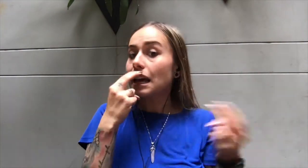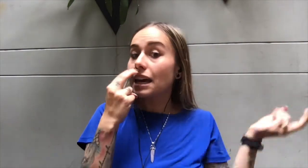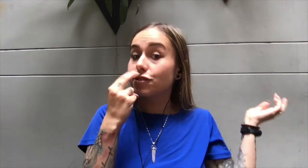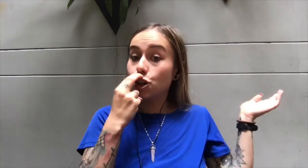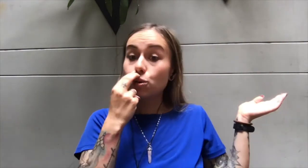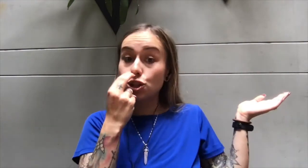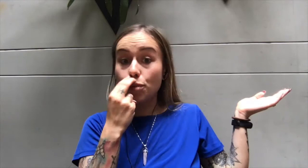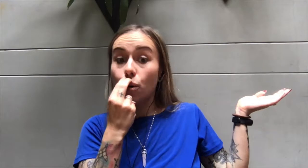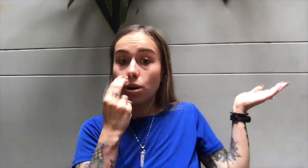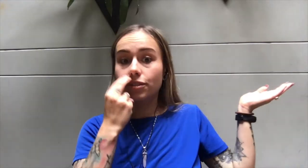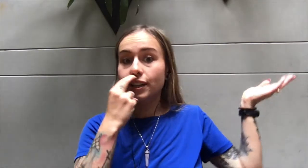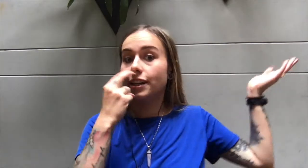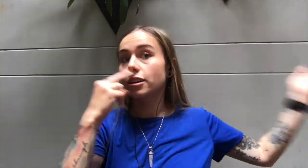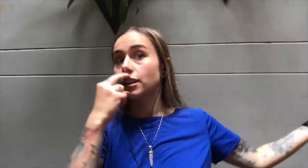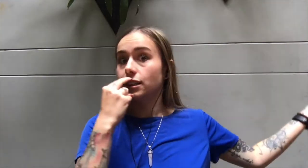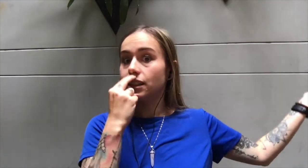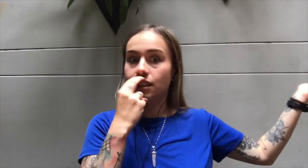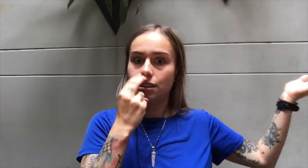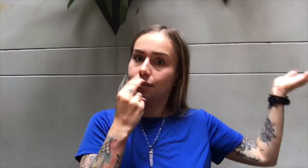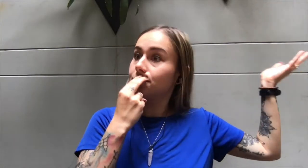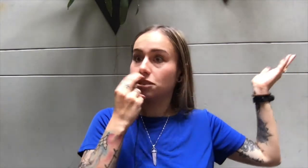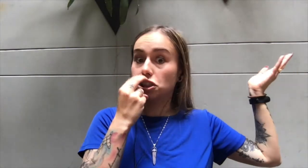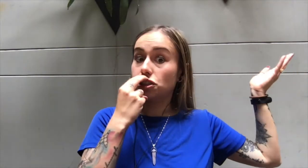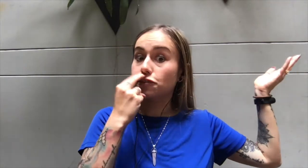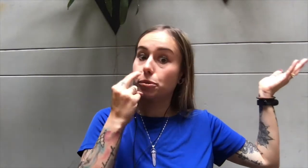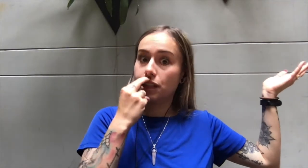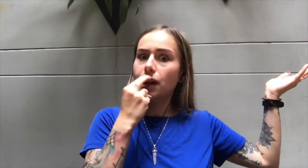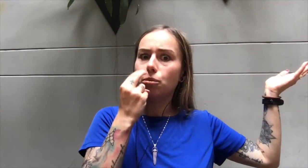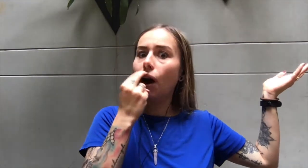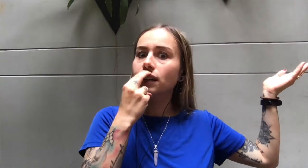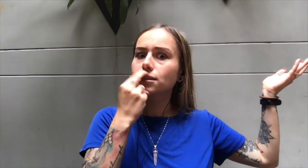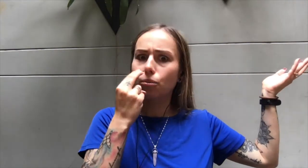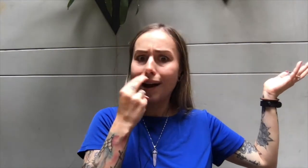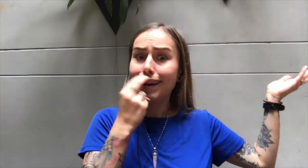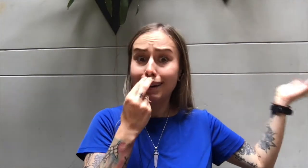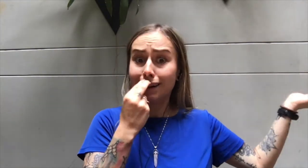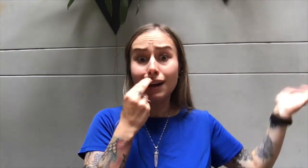If Joe Schmo over here deserves what they want, why can't I?